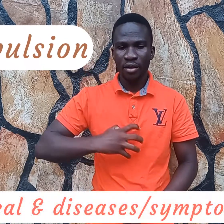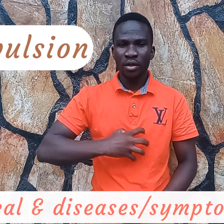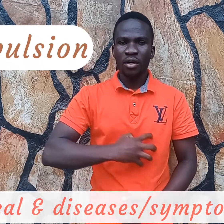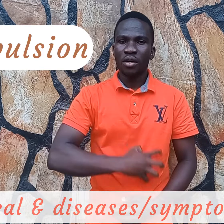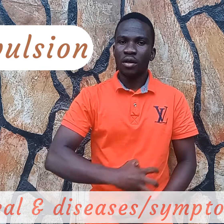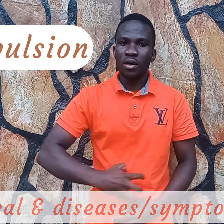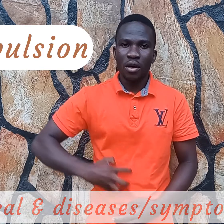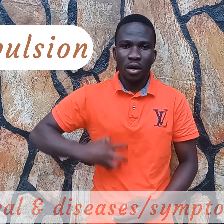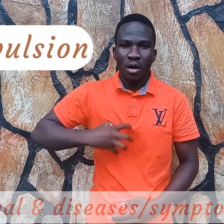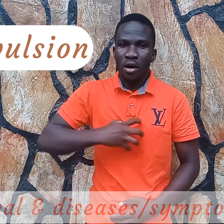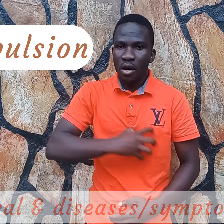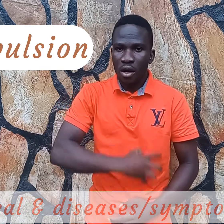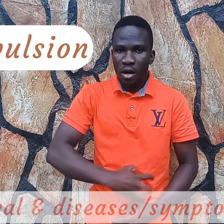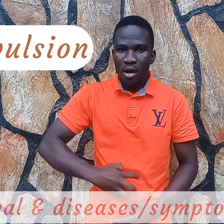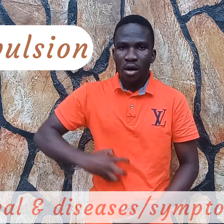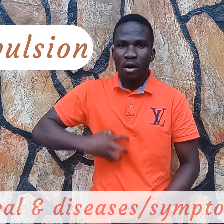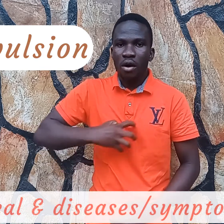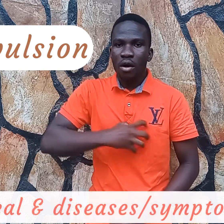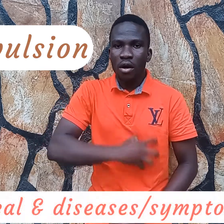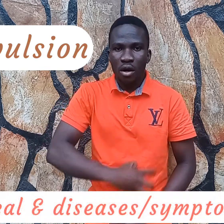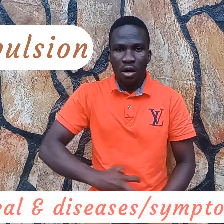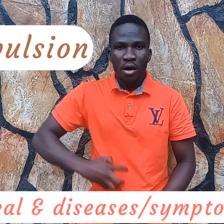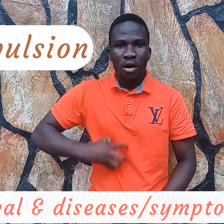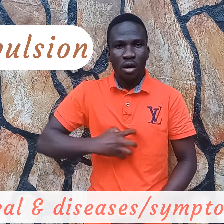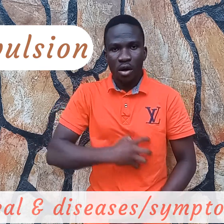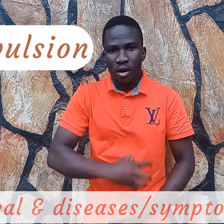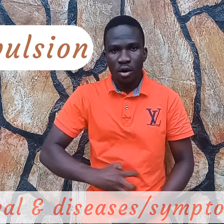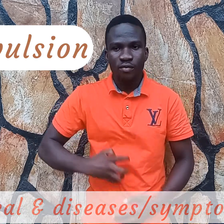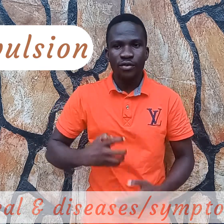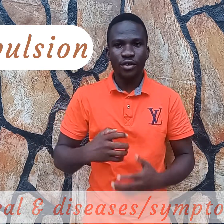conversion,